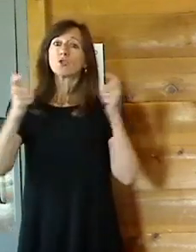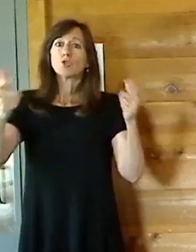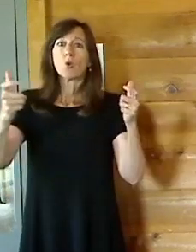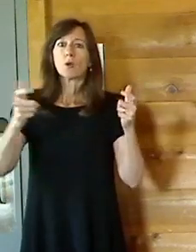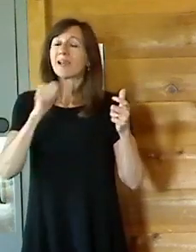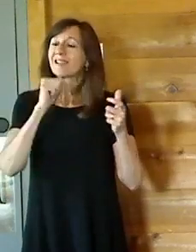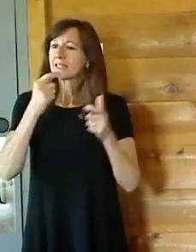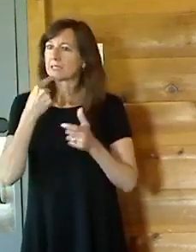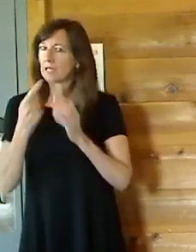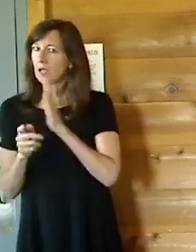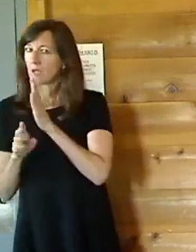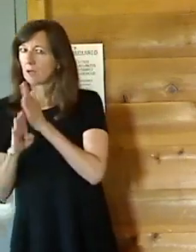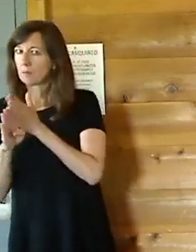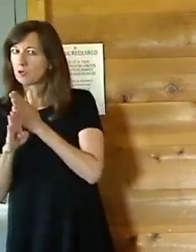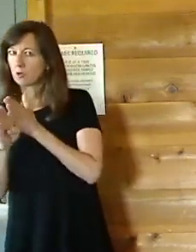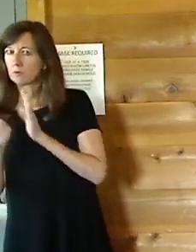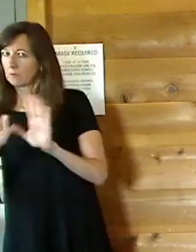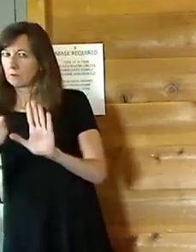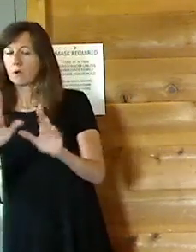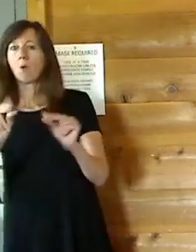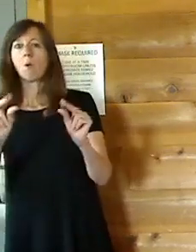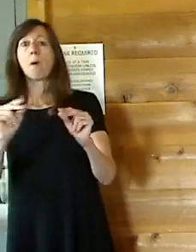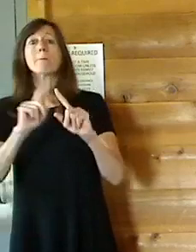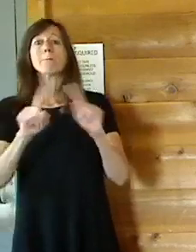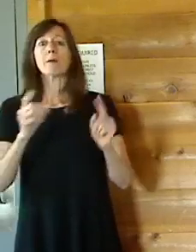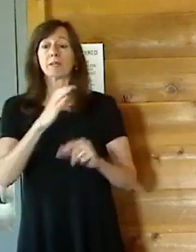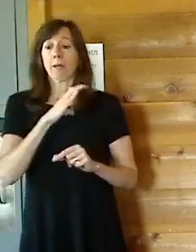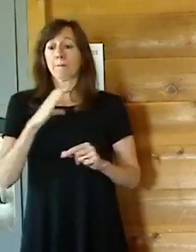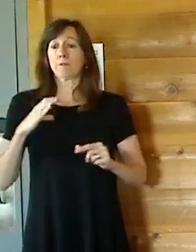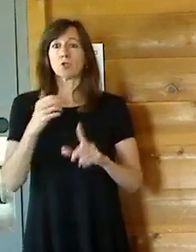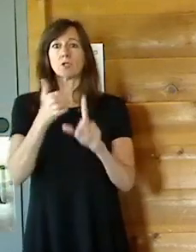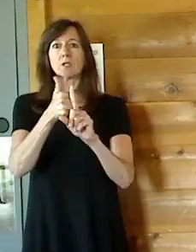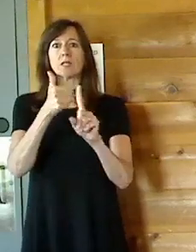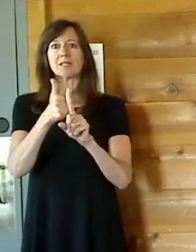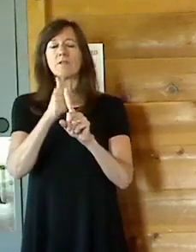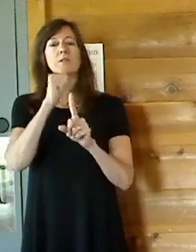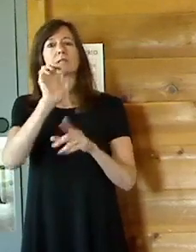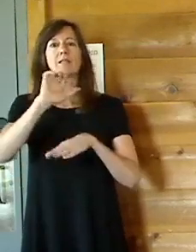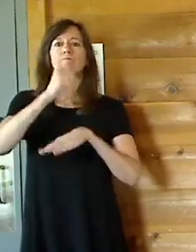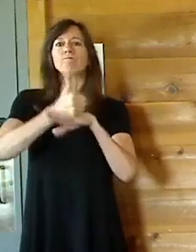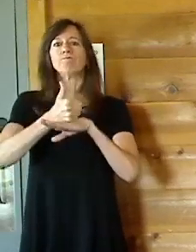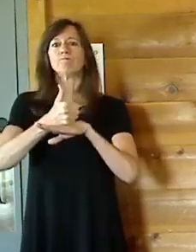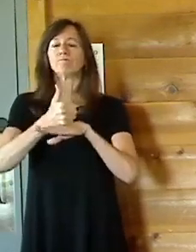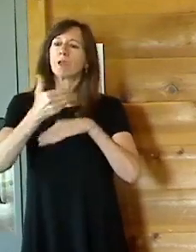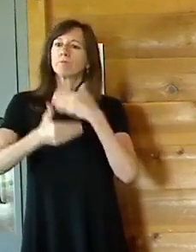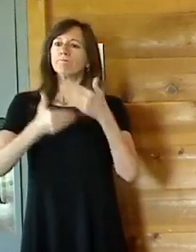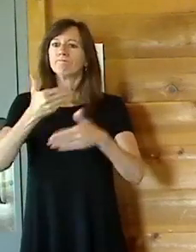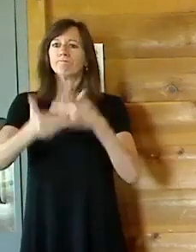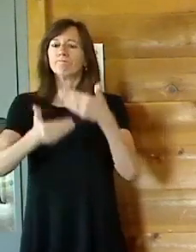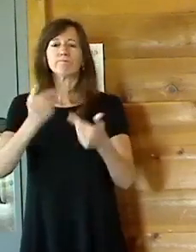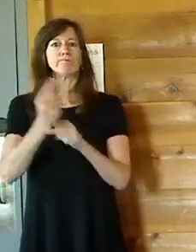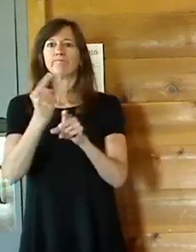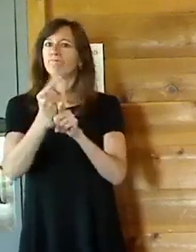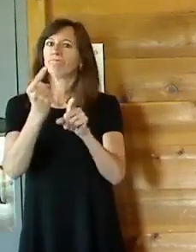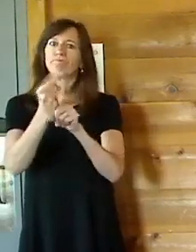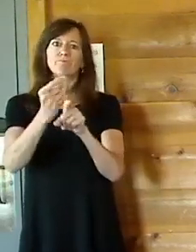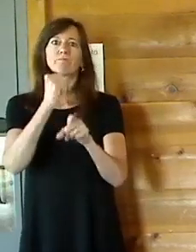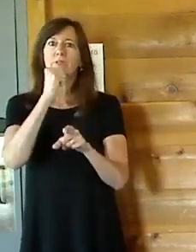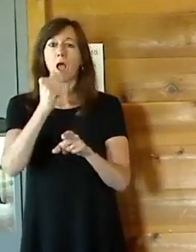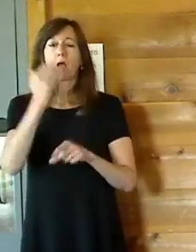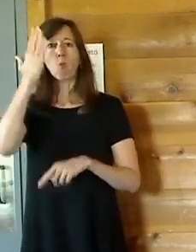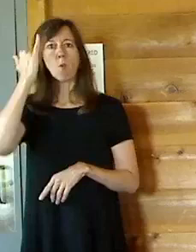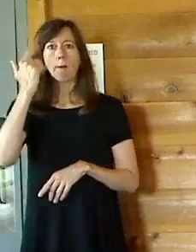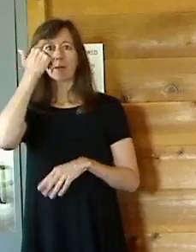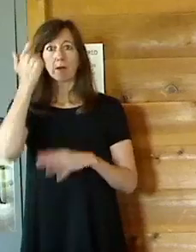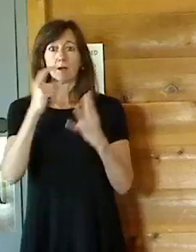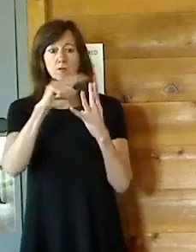commission. By its very nature, the commission didn't constitute itself in the proper fashion because one of the original members was